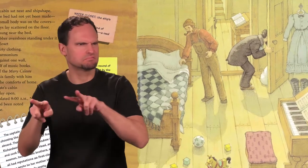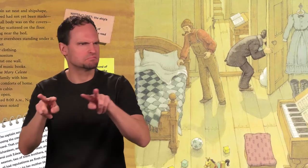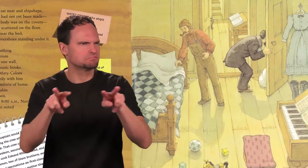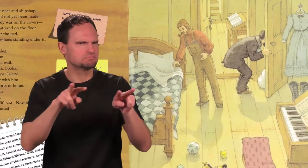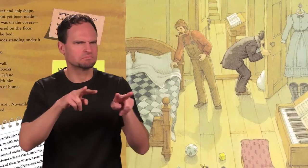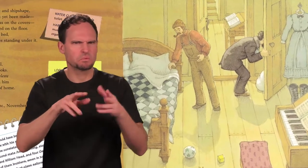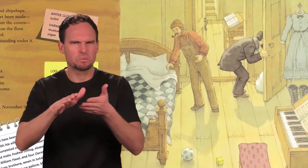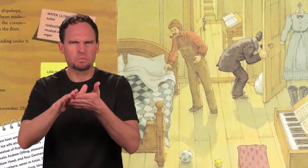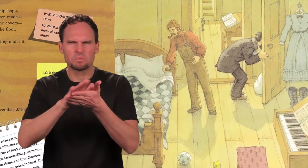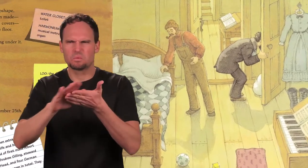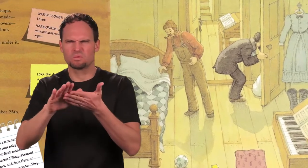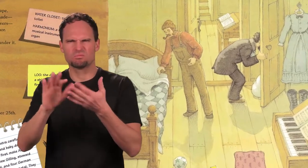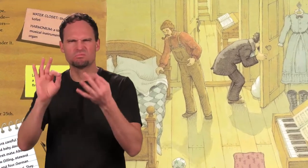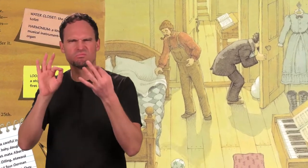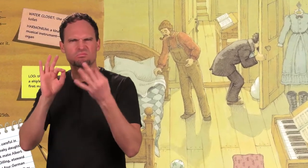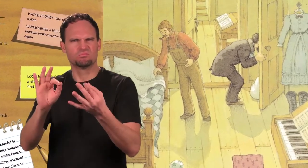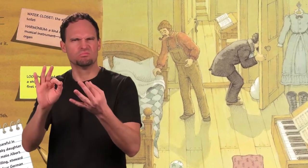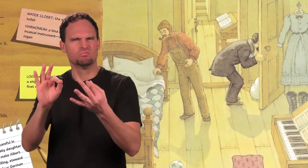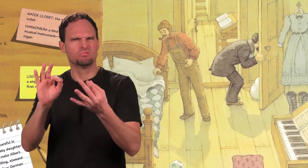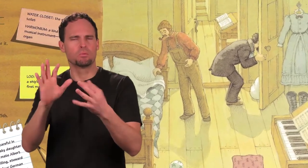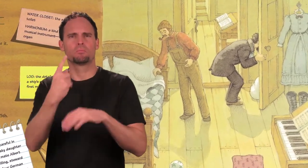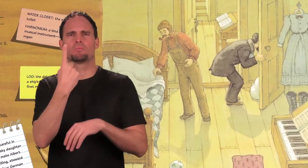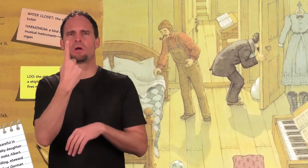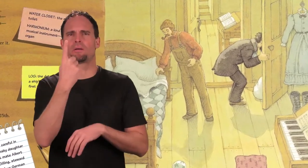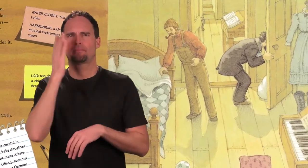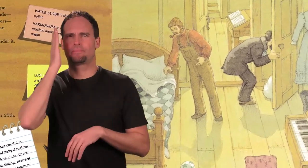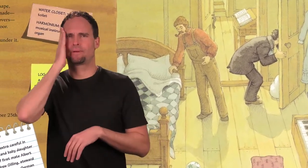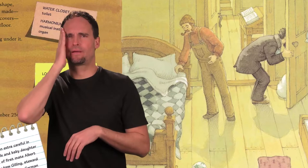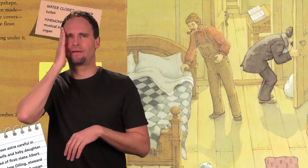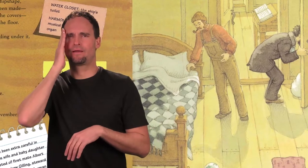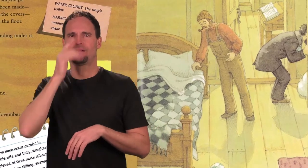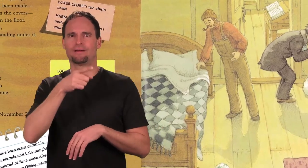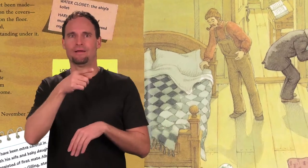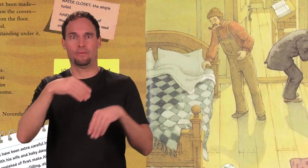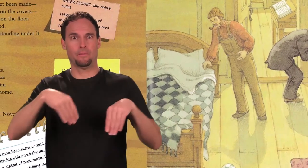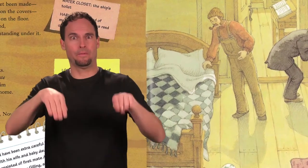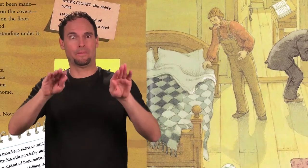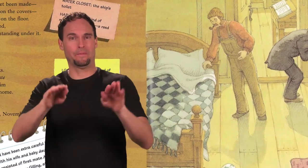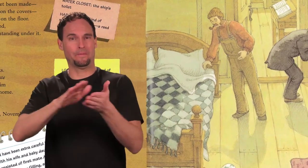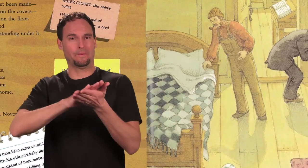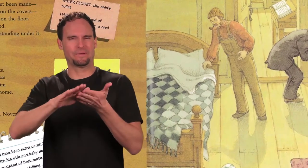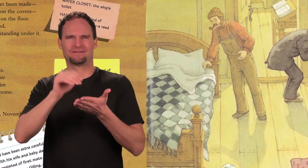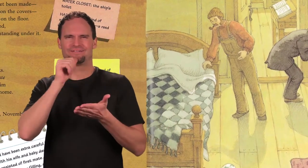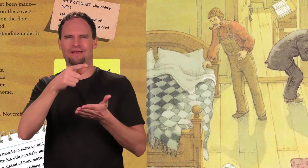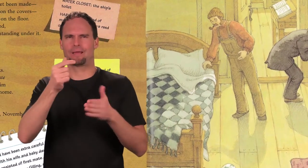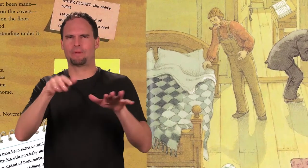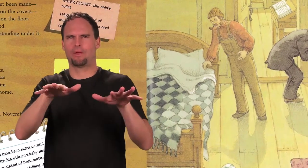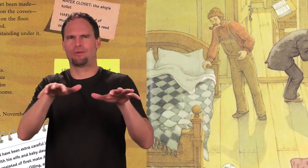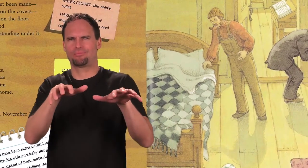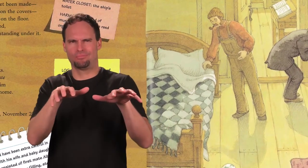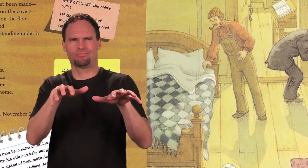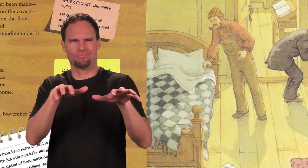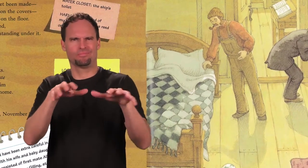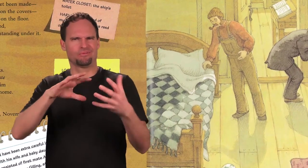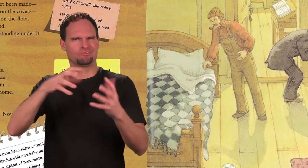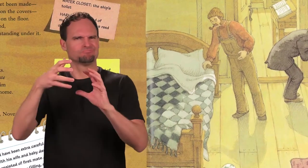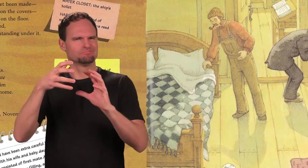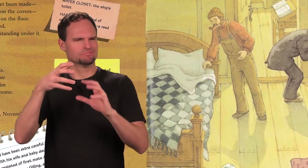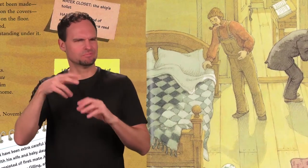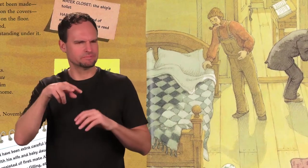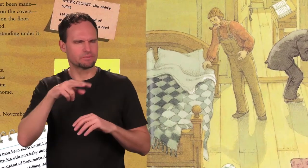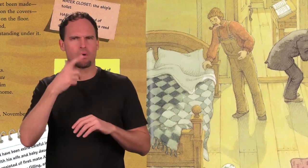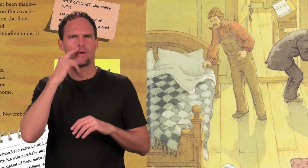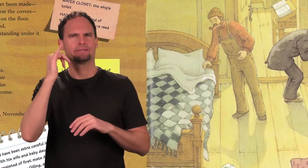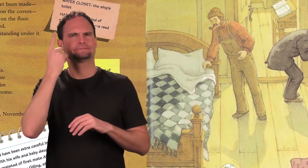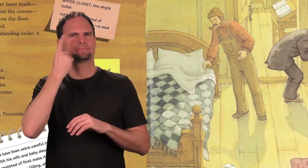The captain's cabin sat neat in ship shape, except that the bed had not yet been made. The print of a small